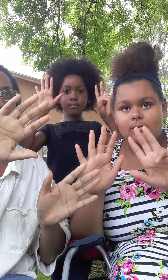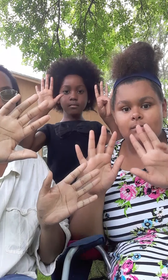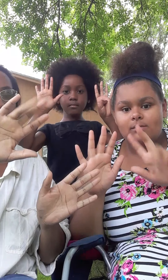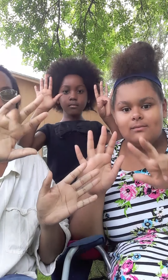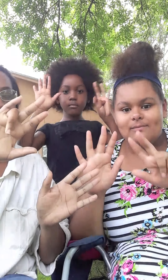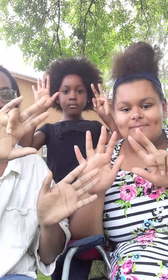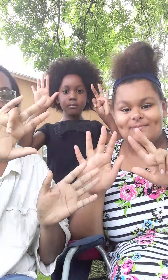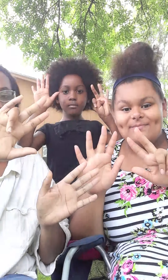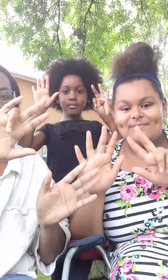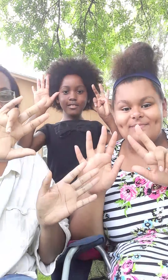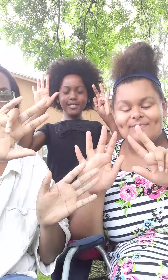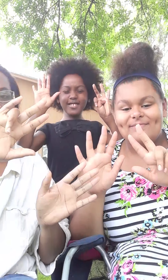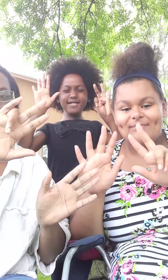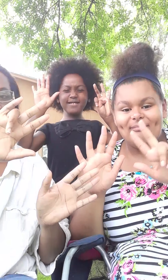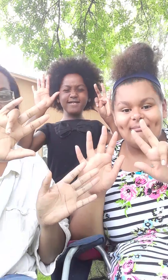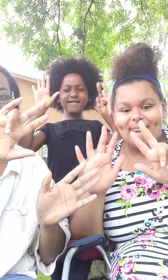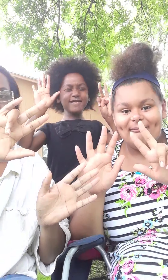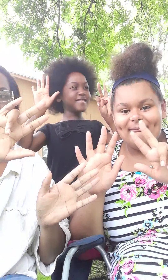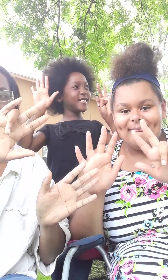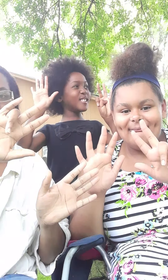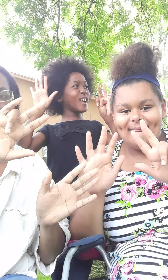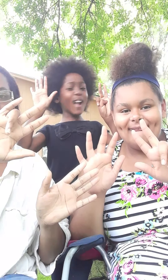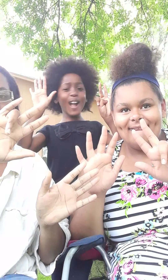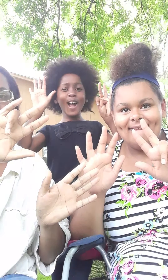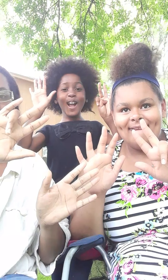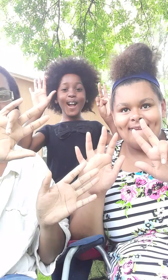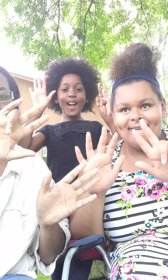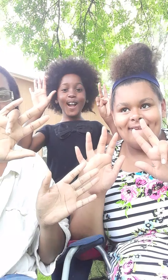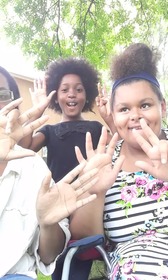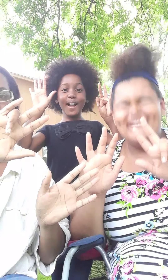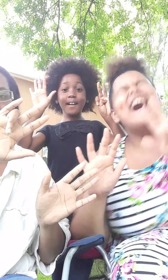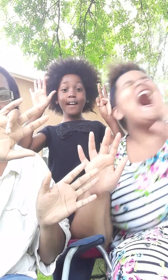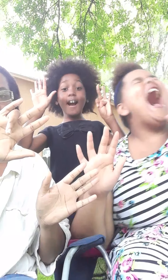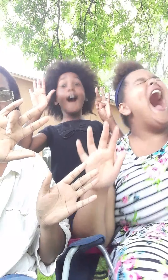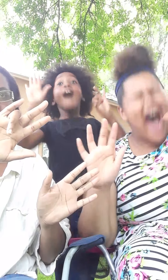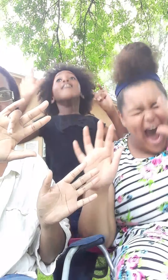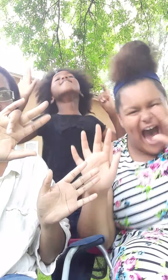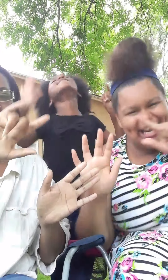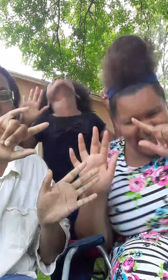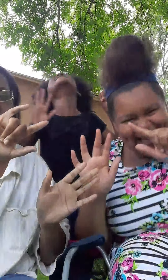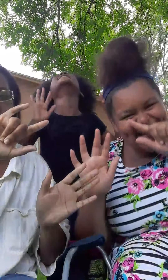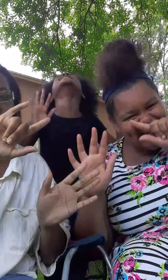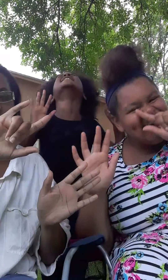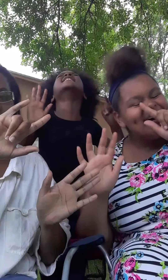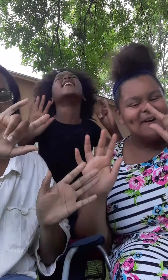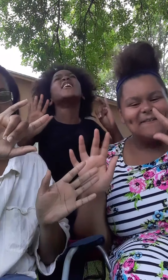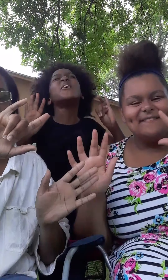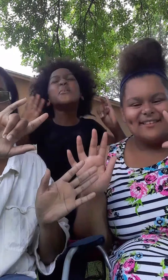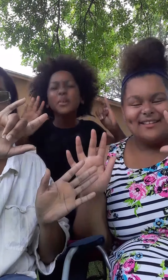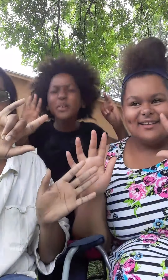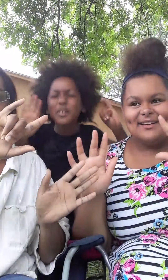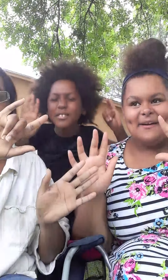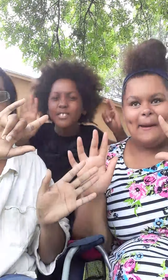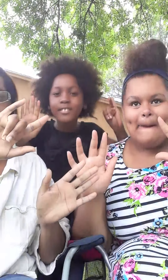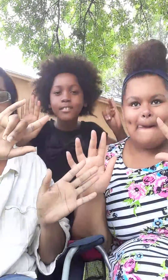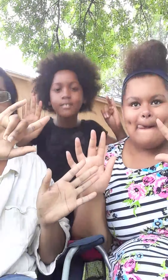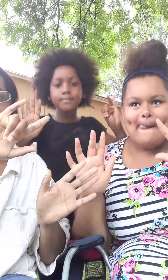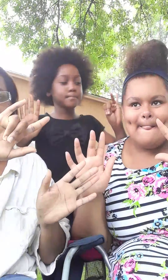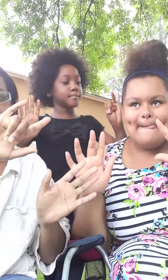put a finger down if you ever dropped your phone on your face while laying down put a finger down if you ever spilled food on yourself or your